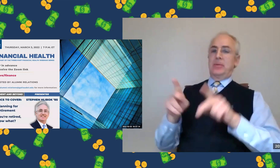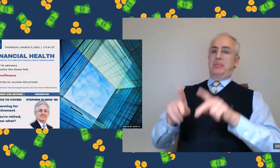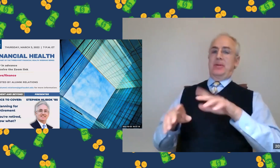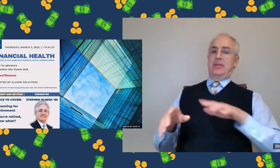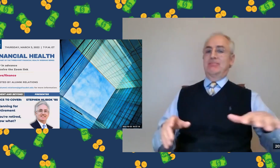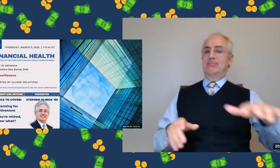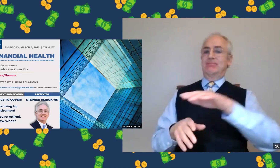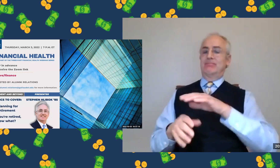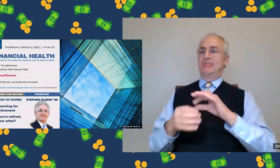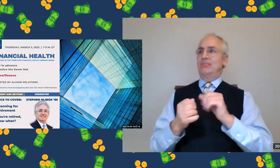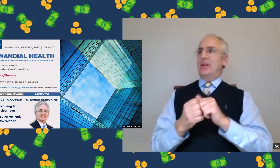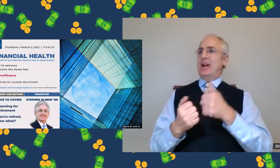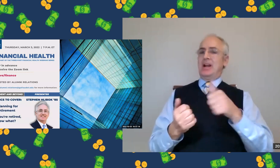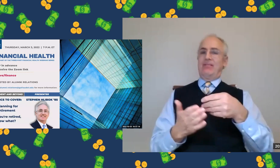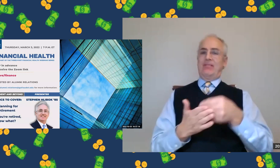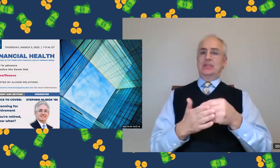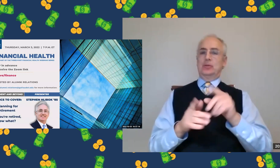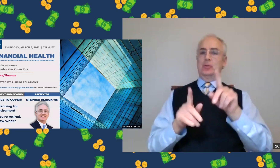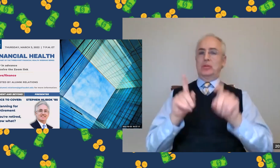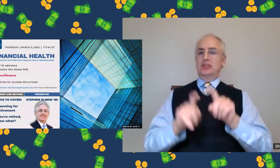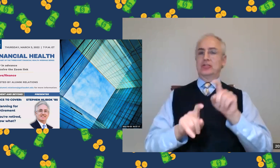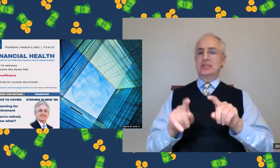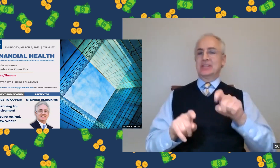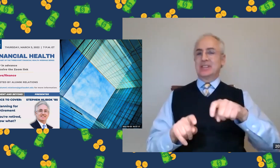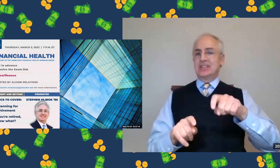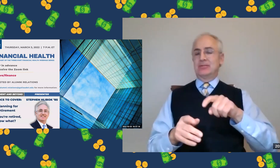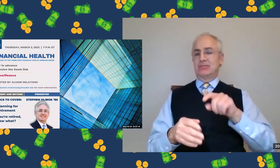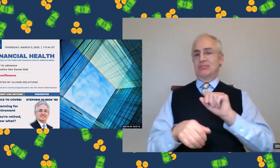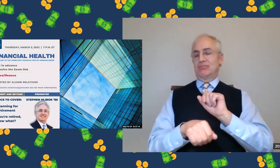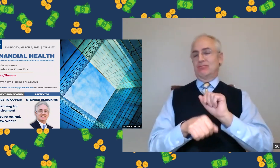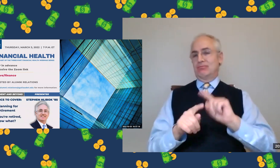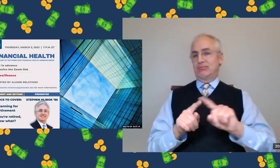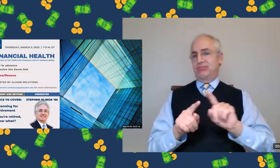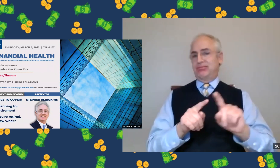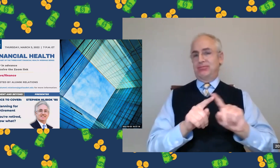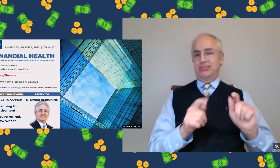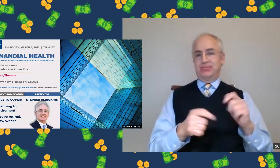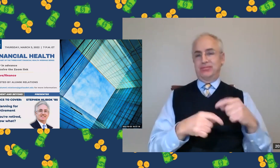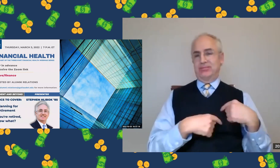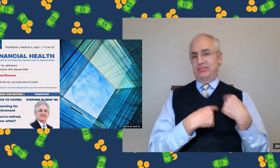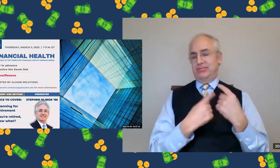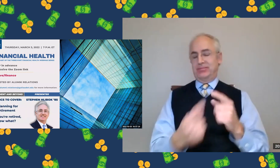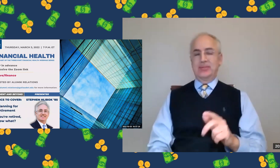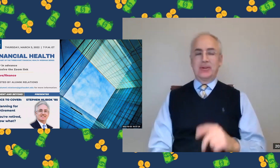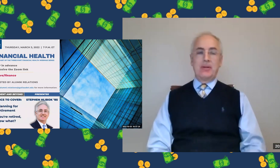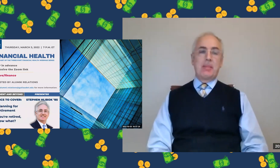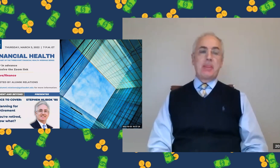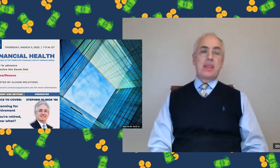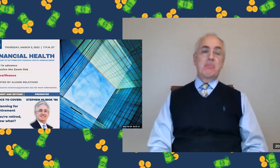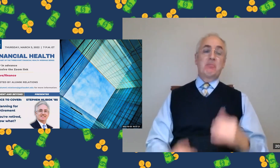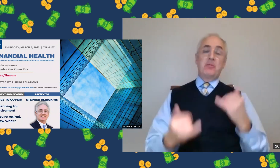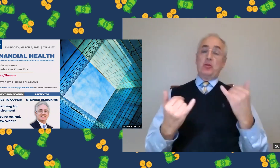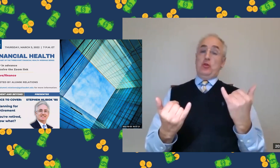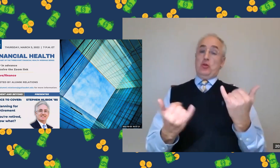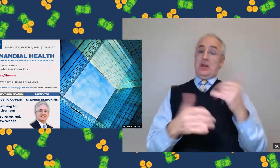During that time, I've worked closely with many individuals who have financial needs and other questions that need answered.